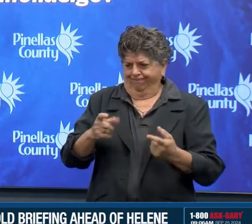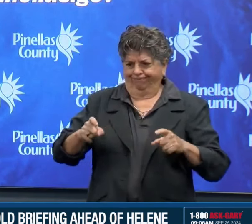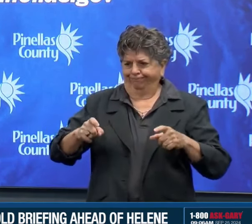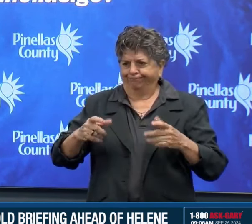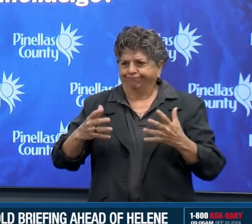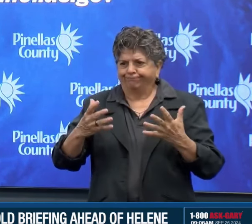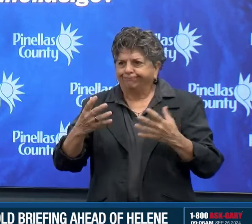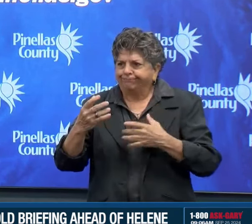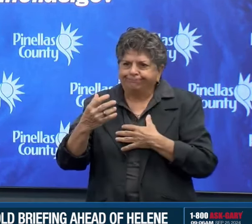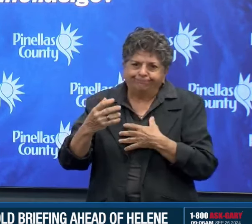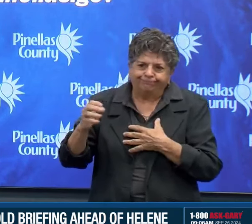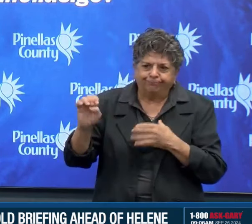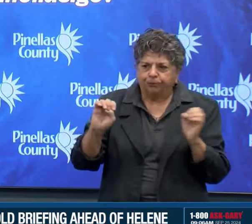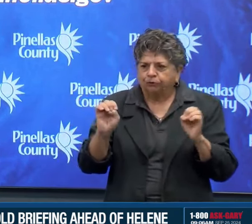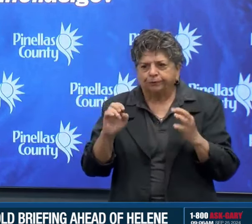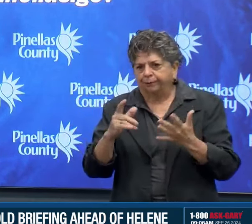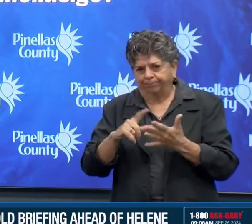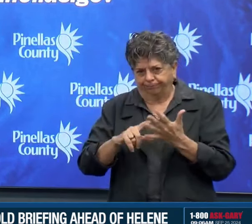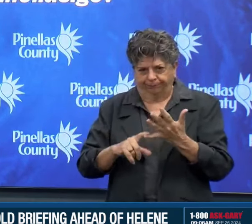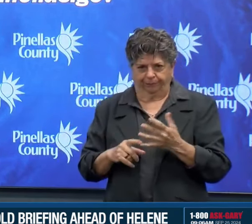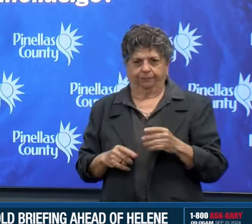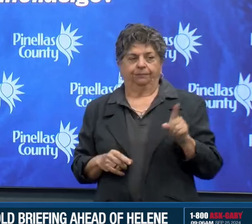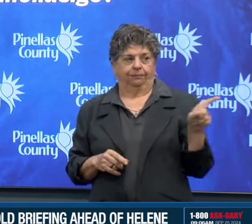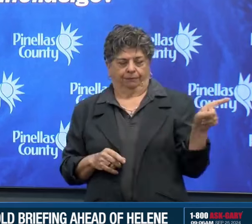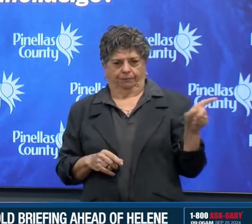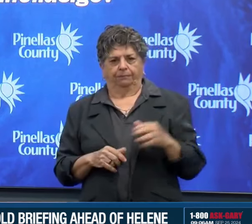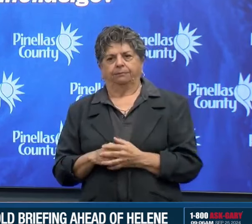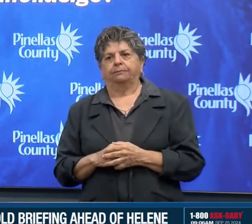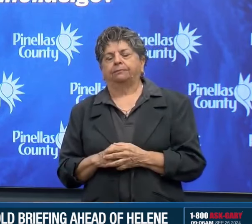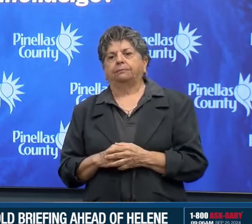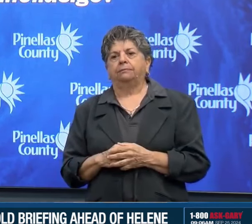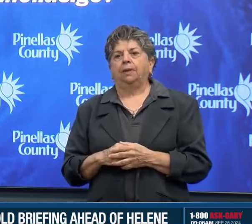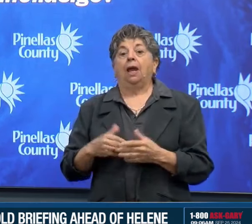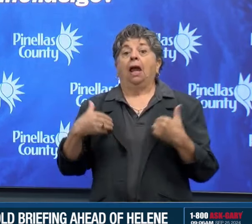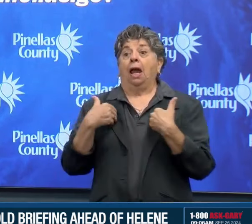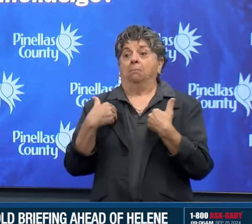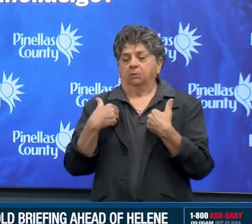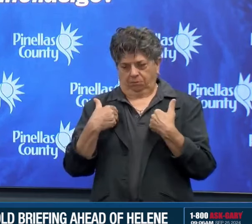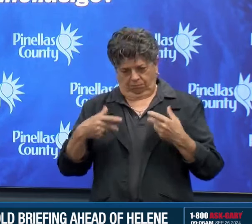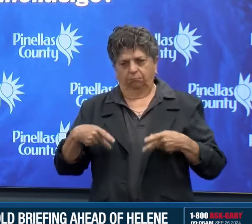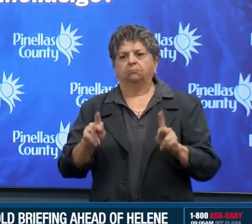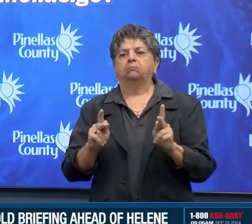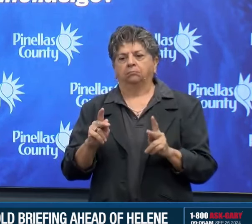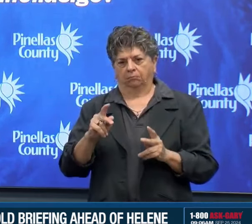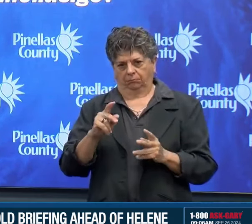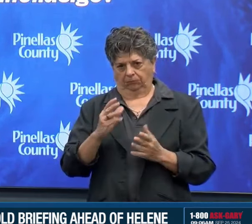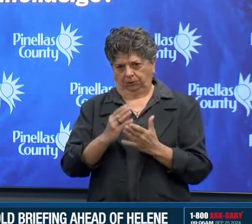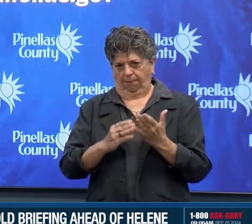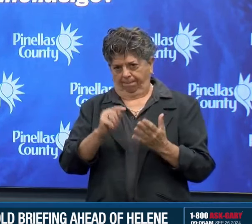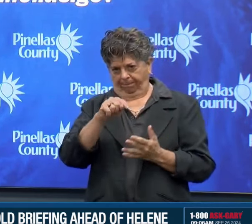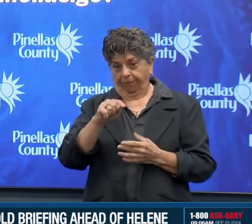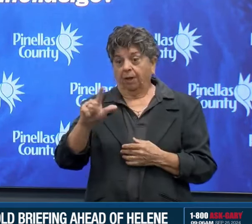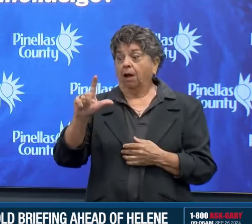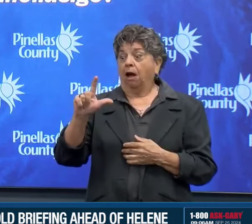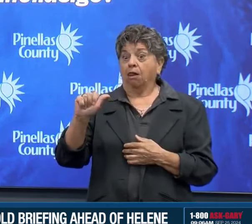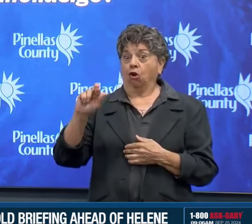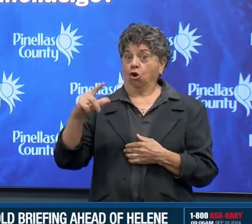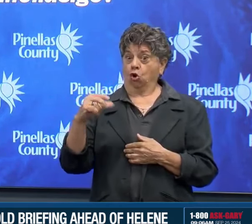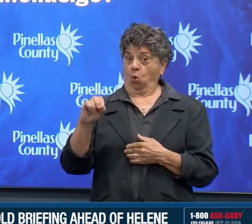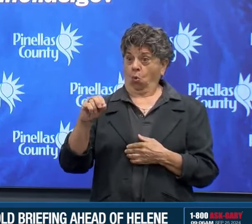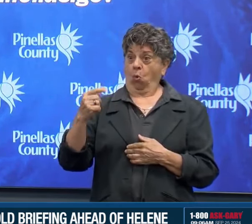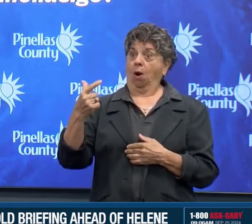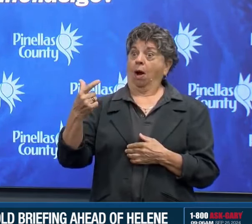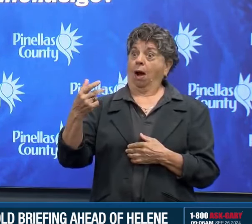Hopkins Middle as a special needs shelter. Largo High as a pet friendly and general